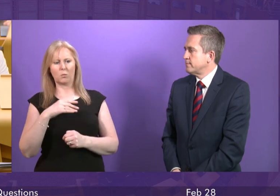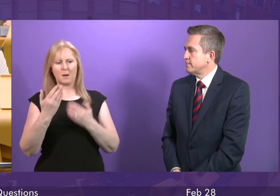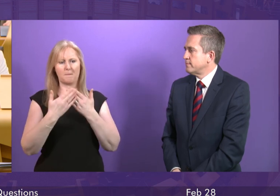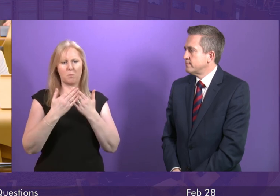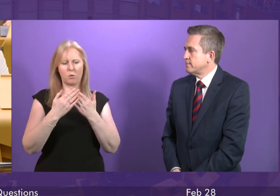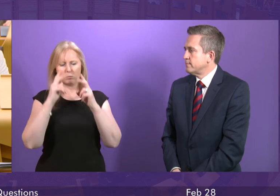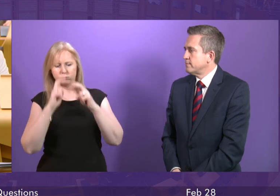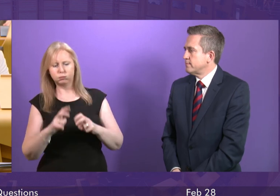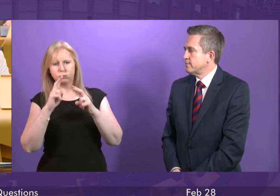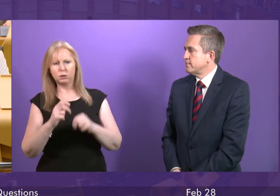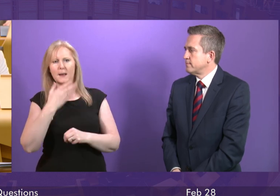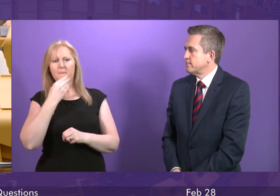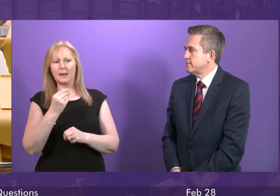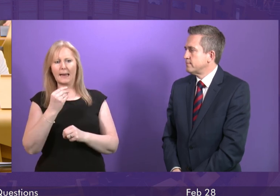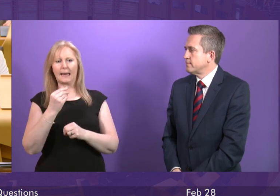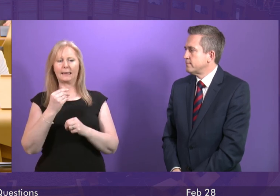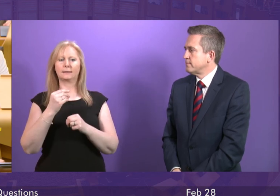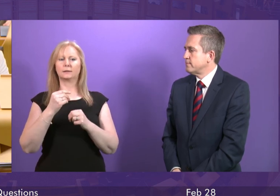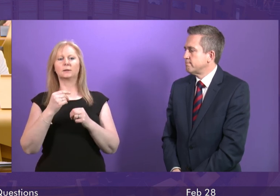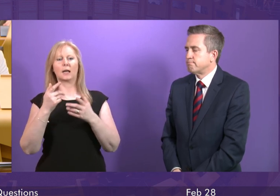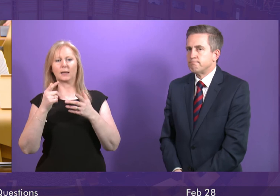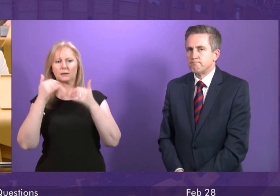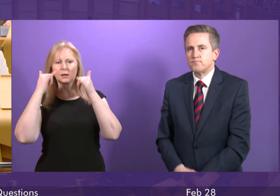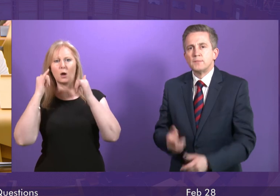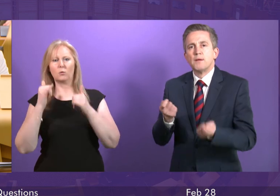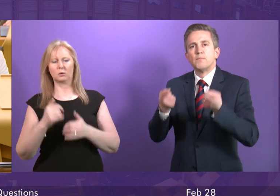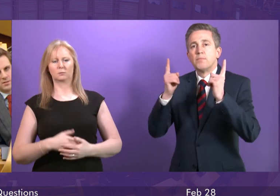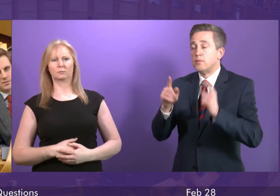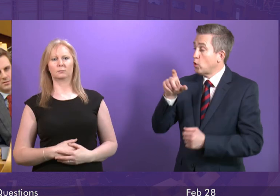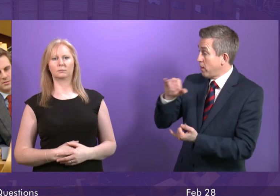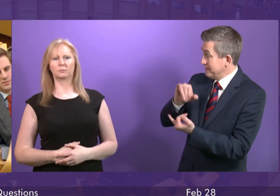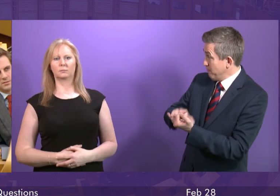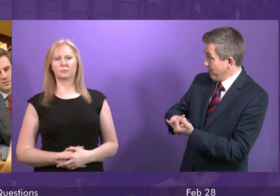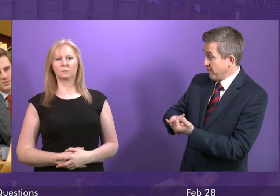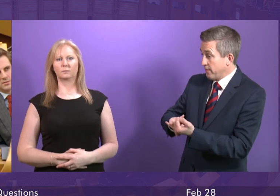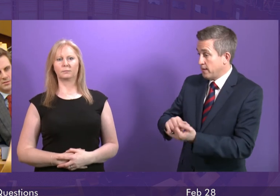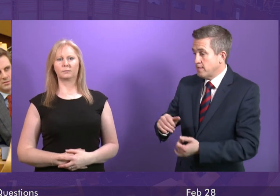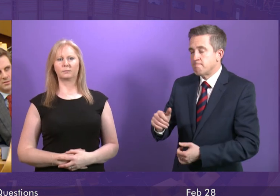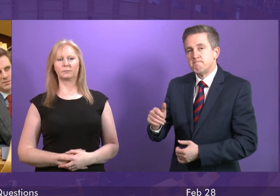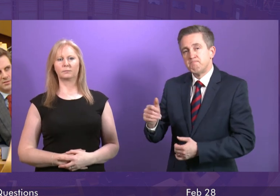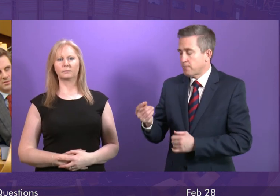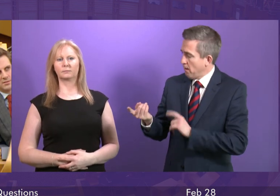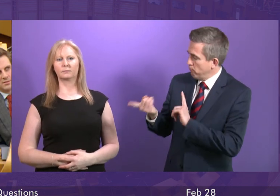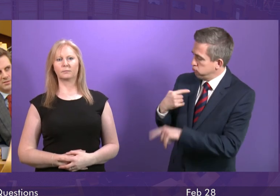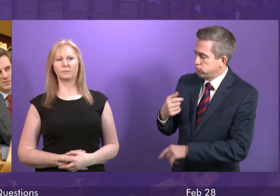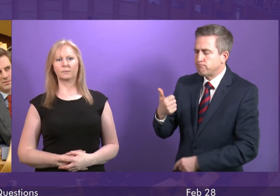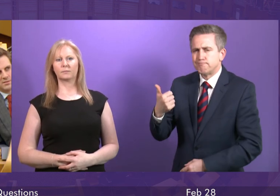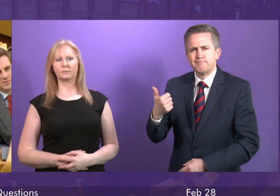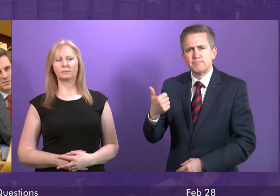productively and profitably rather than exporting them. Colin Smith. I thank the First Minister for that answer. But does the First Minister agree that the